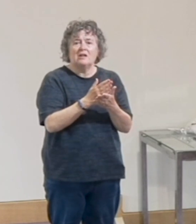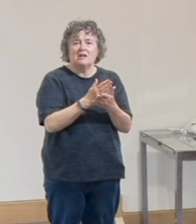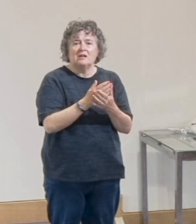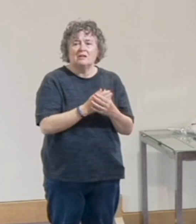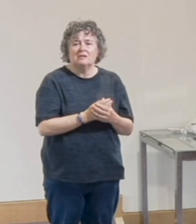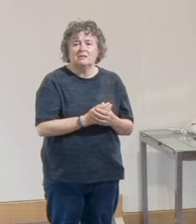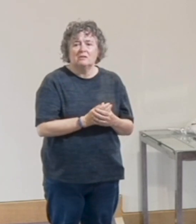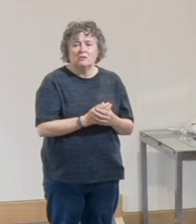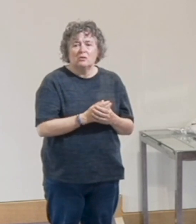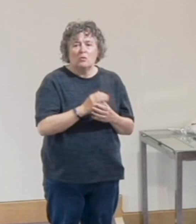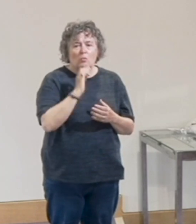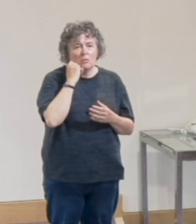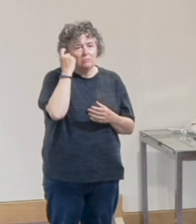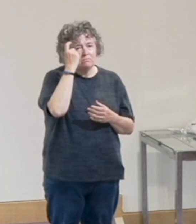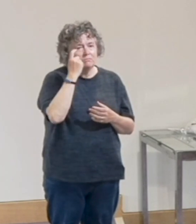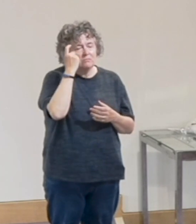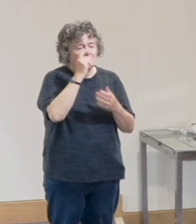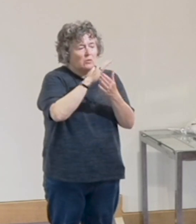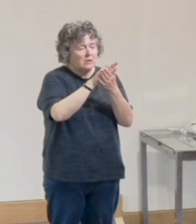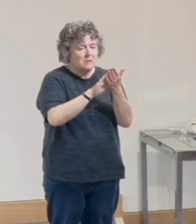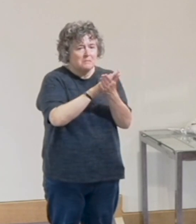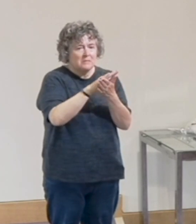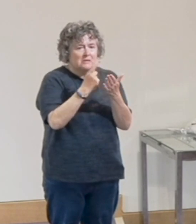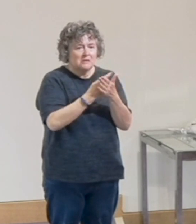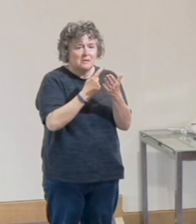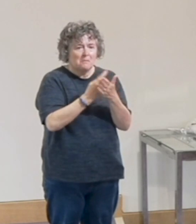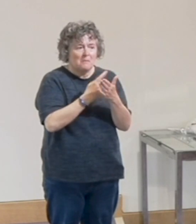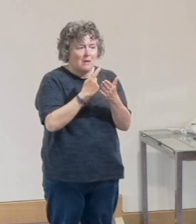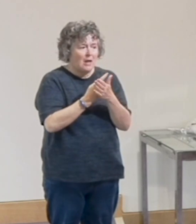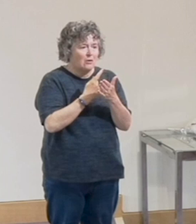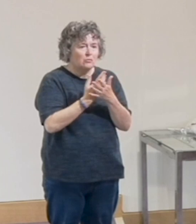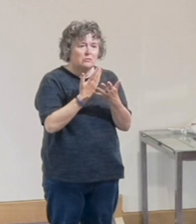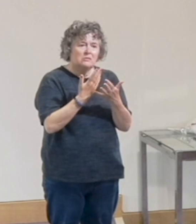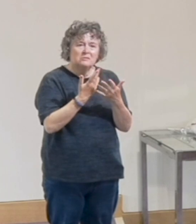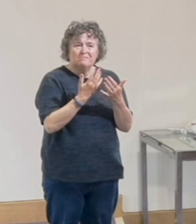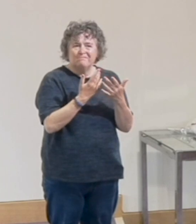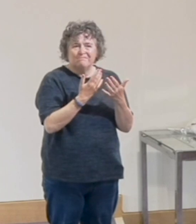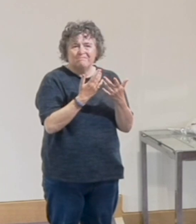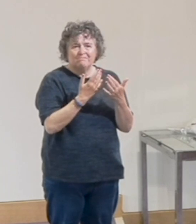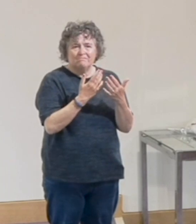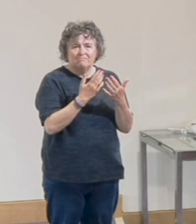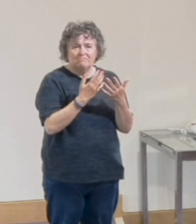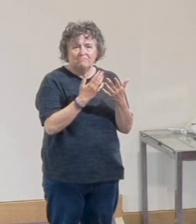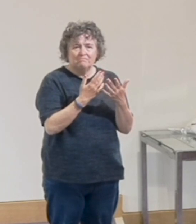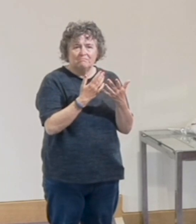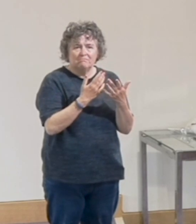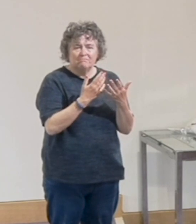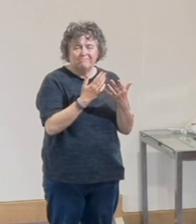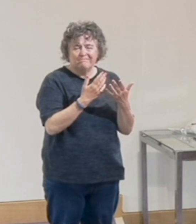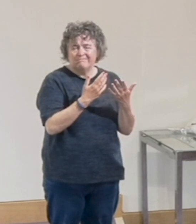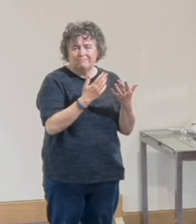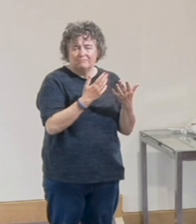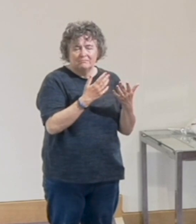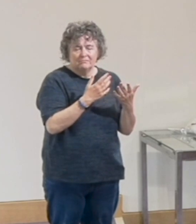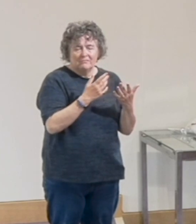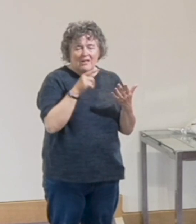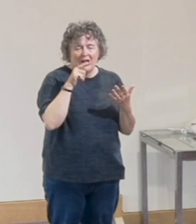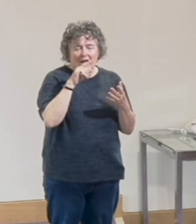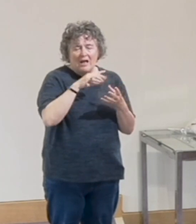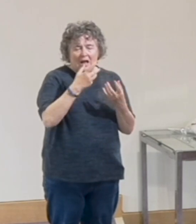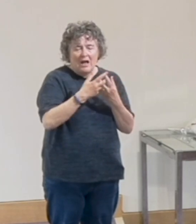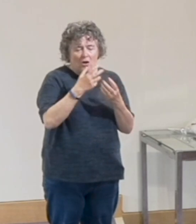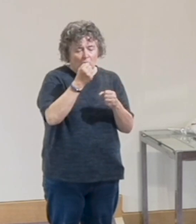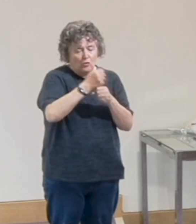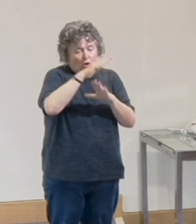We will look a little later at what it means about summing up the law and the prophets, but to be honest, that's a whole new sermon and the way time is going already.